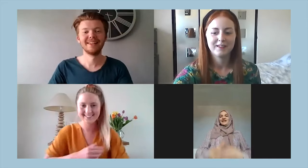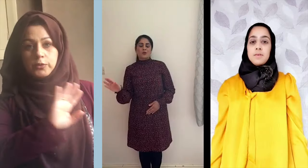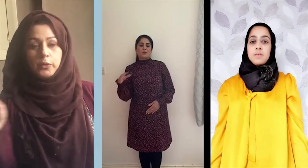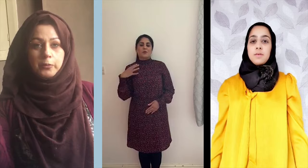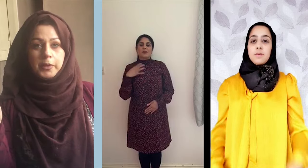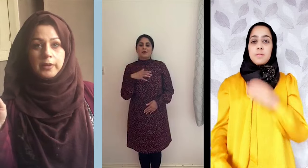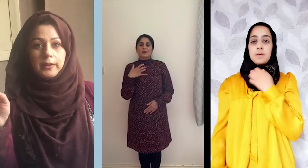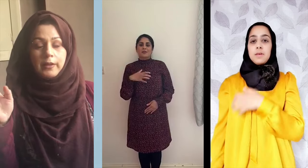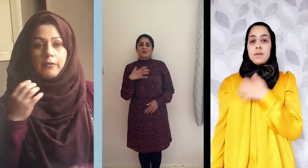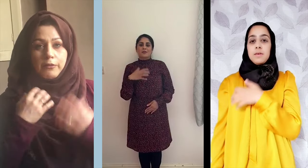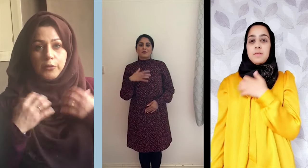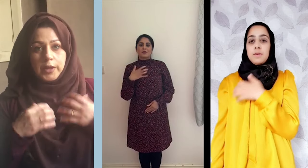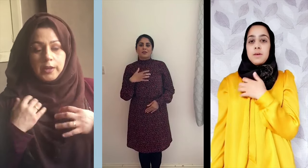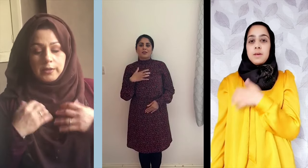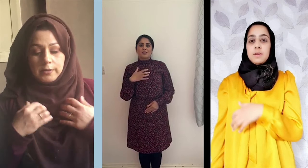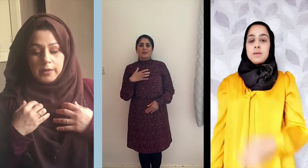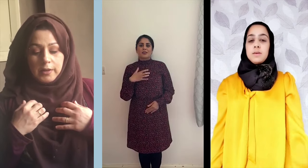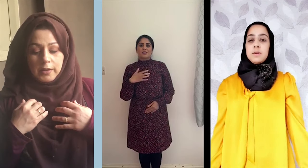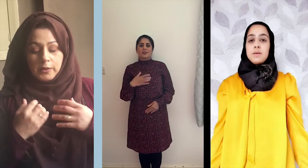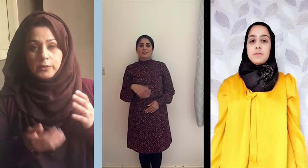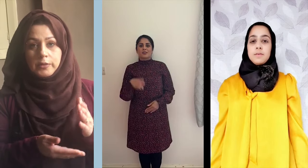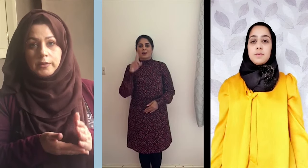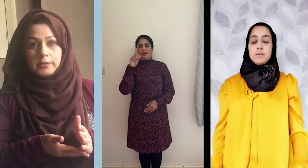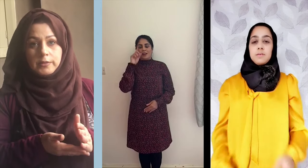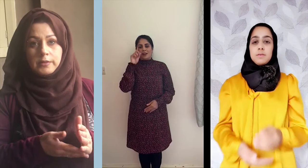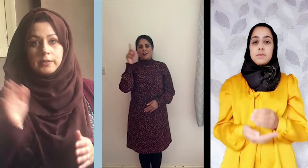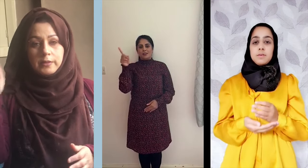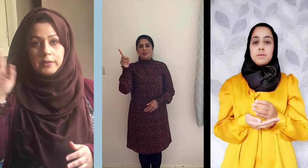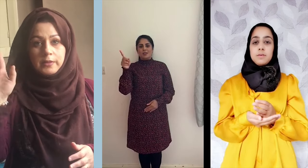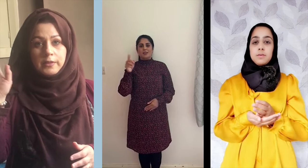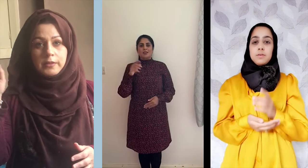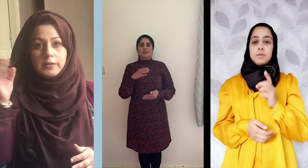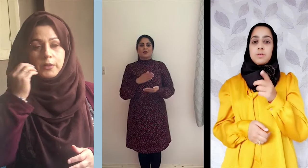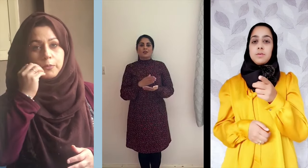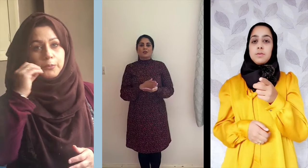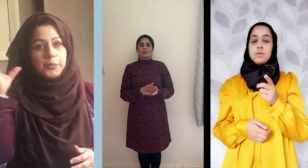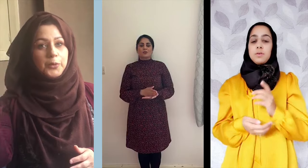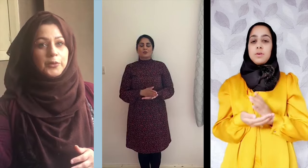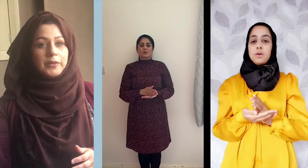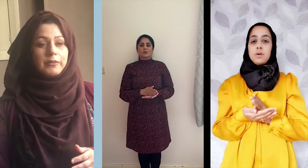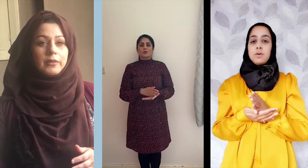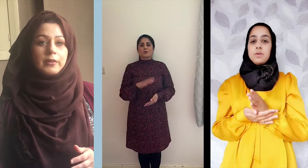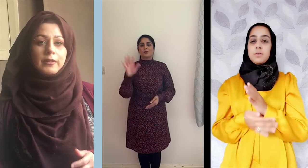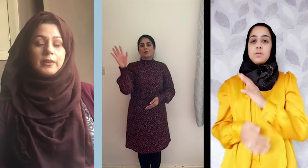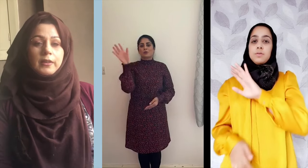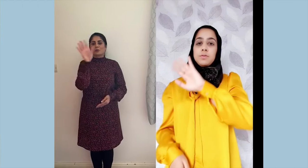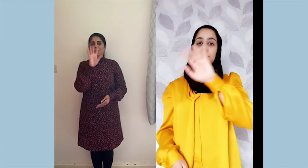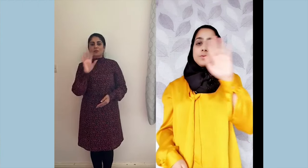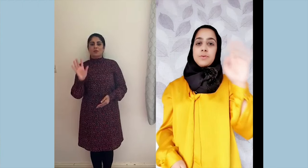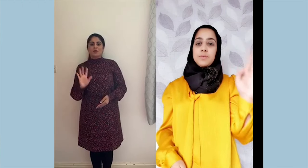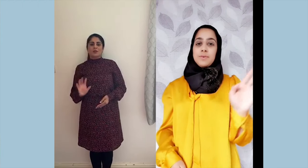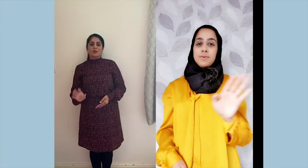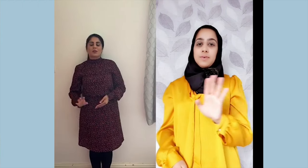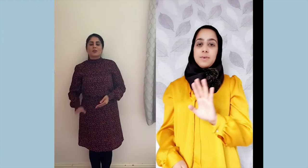don't be afraid Don't be afraid To let love show you your true